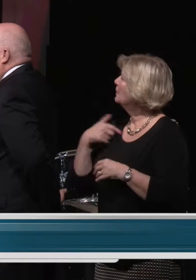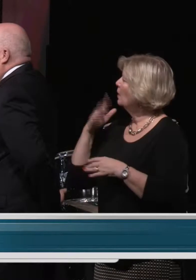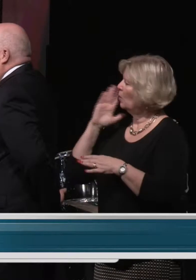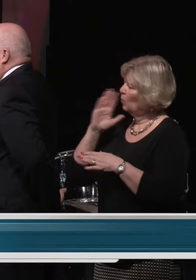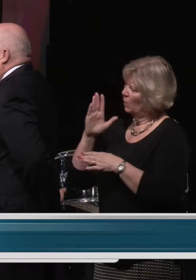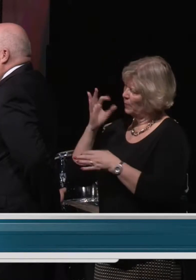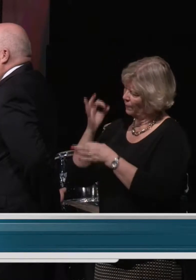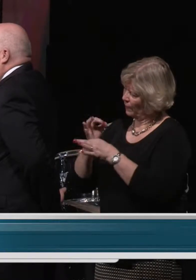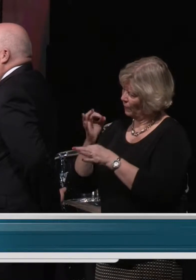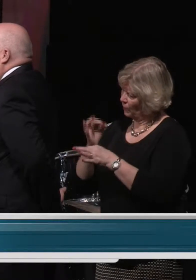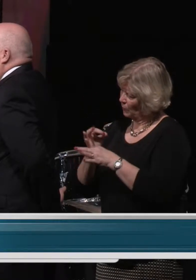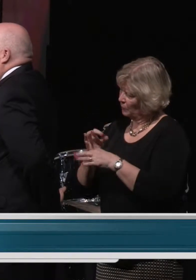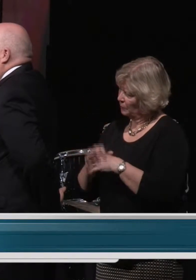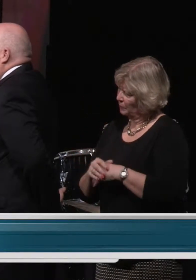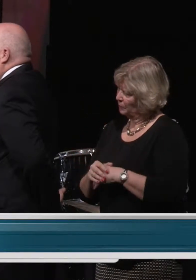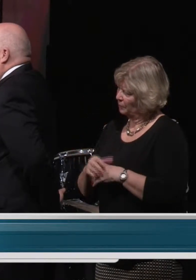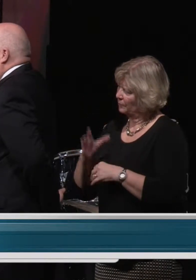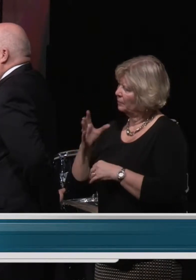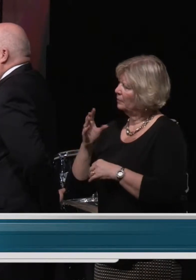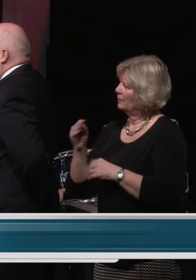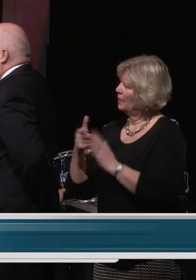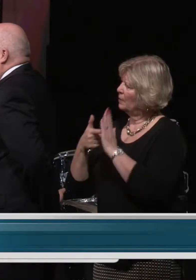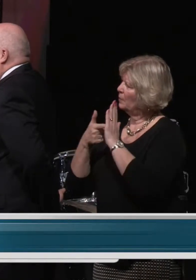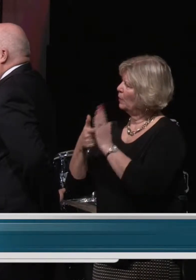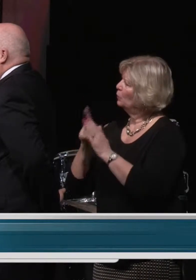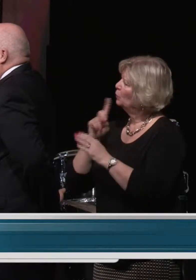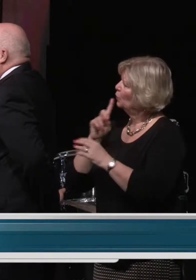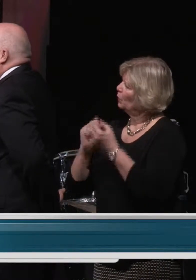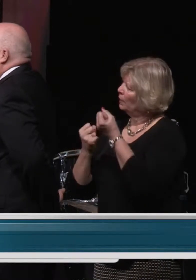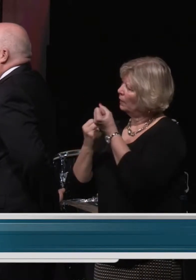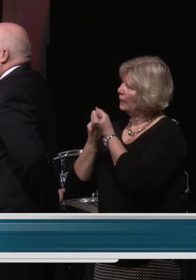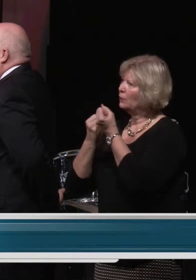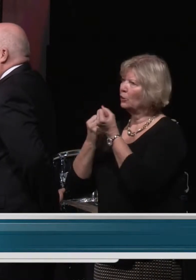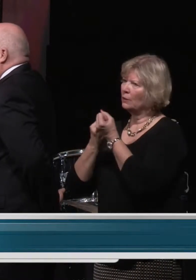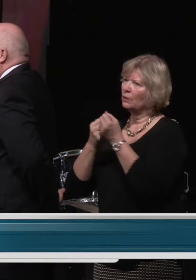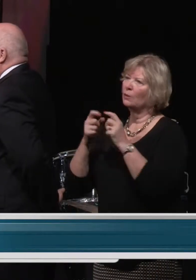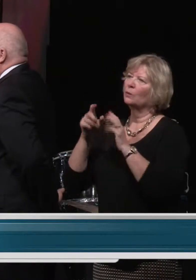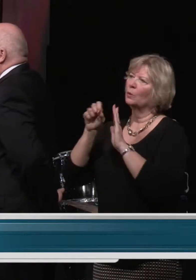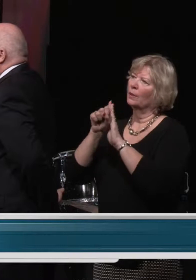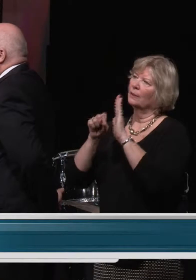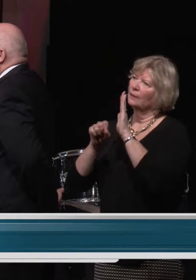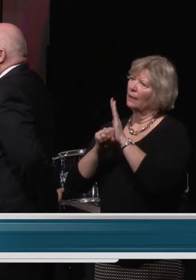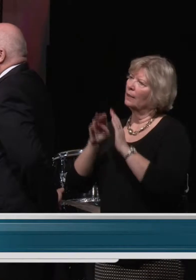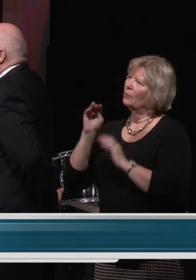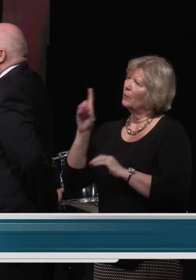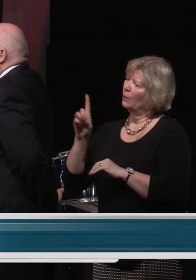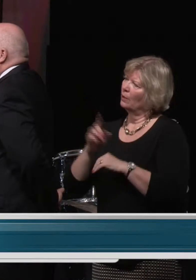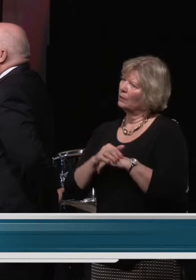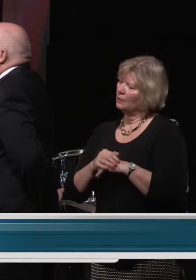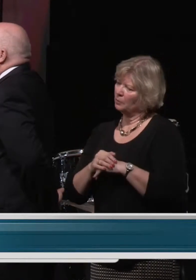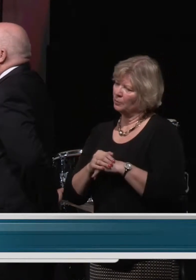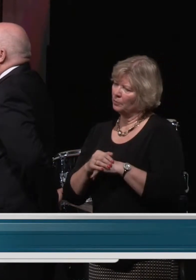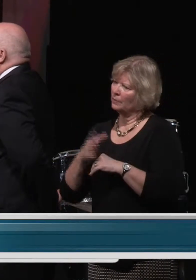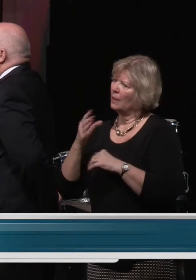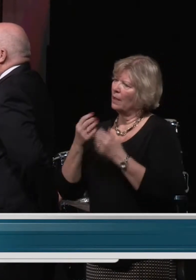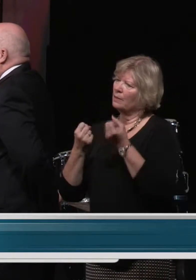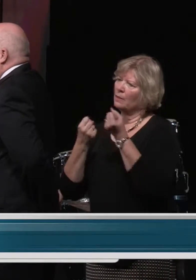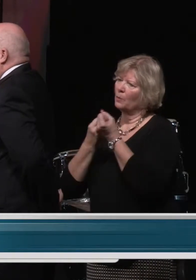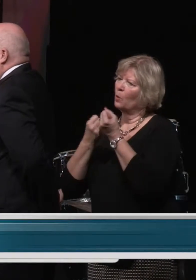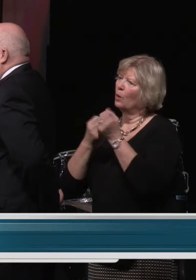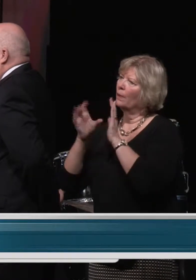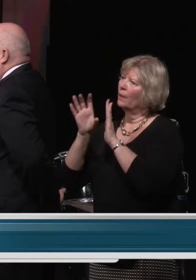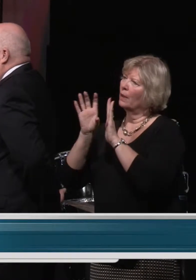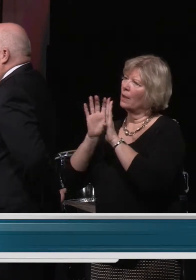faithful and bear true allegiance to the state of Maryland and support the